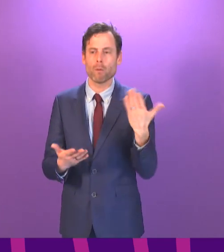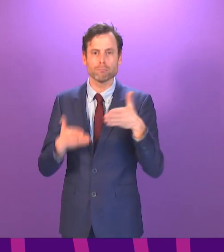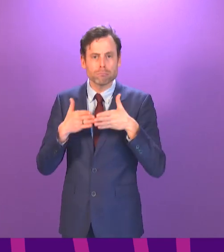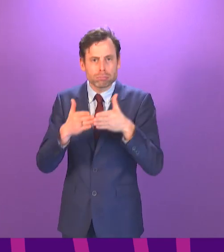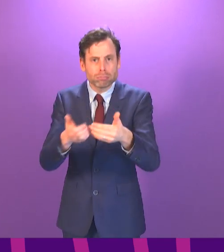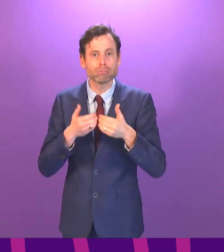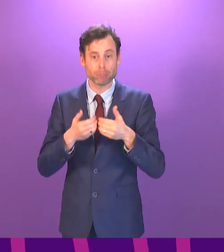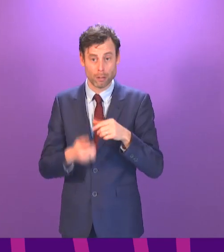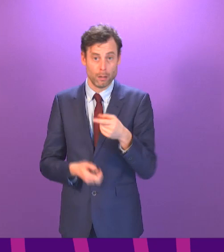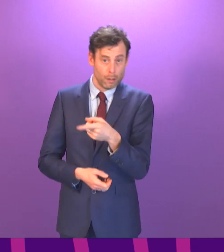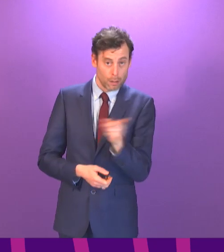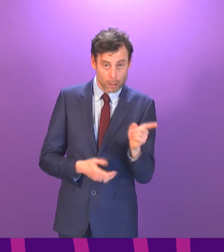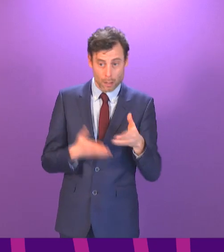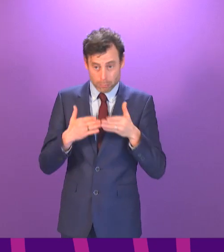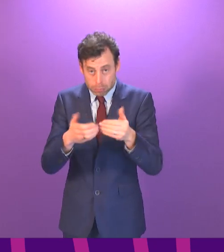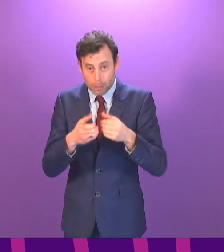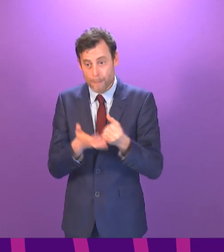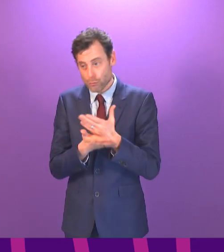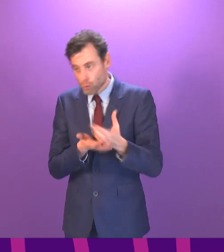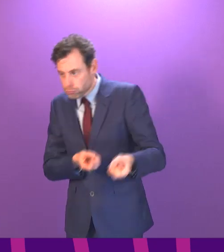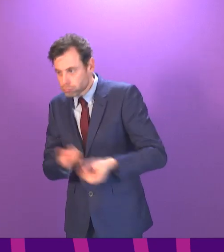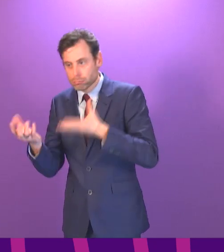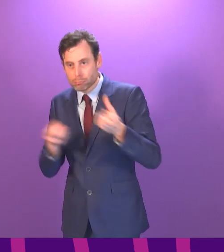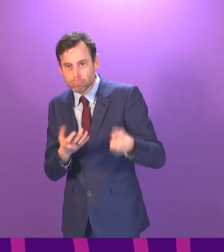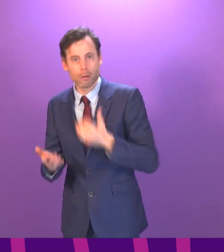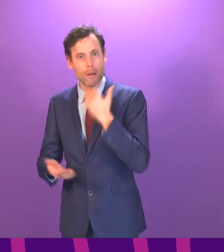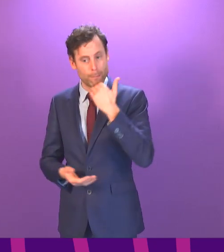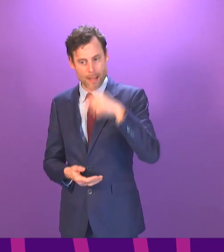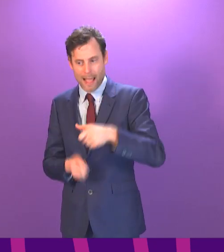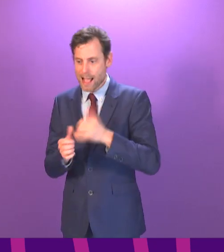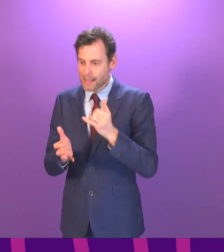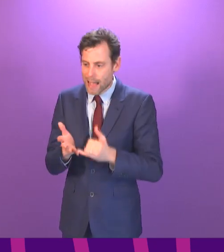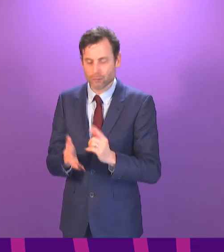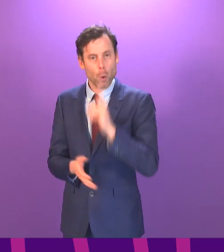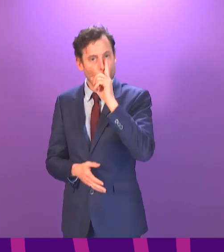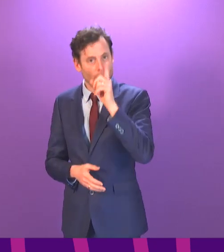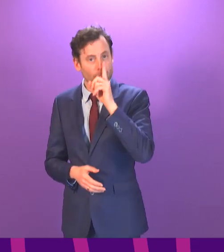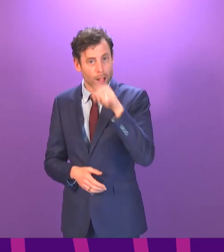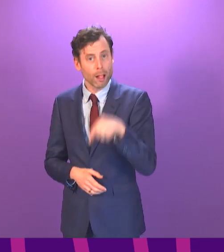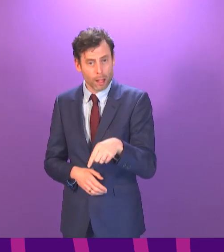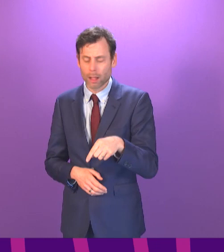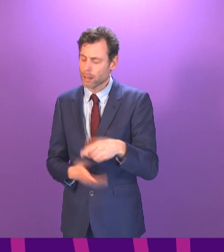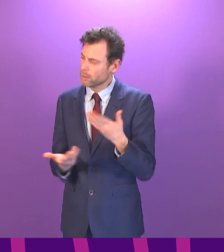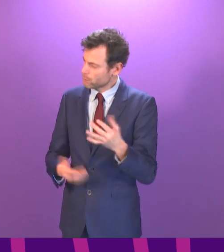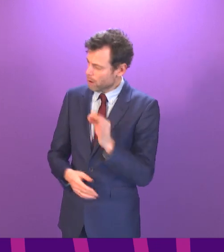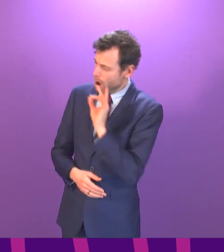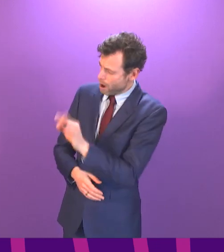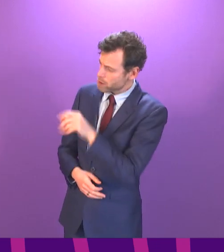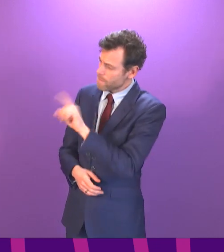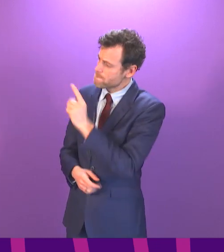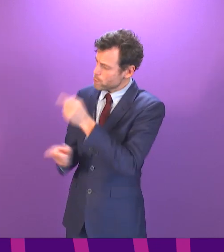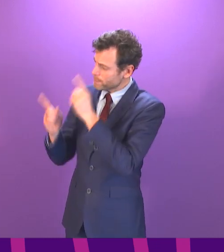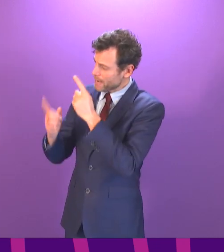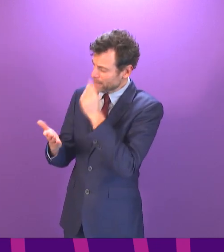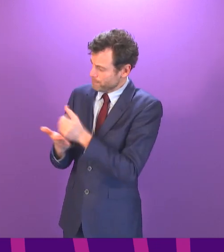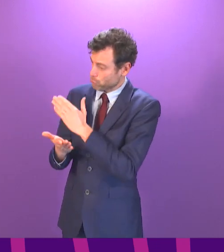workforce work tirelessly to protect security of supply throughout the pandemic. So is the First Minister able to give similar comfort as to whether